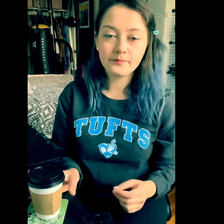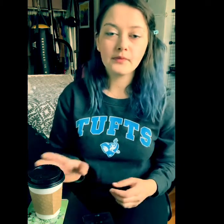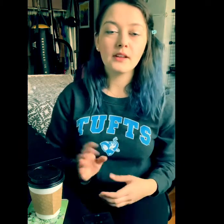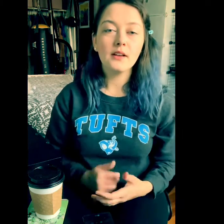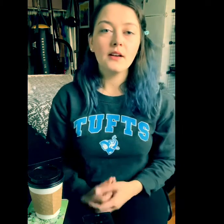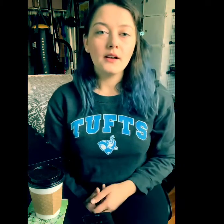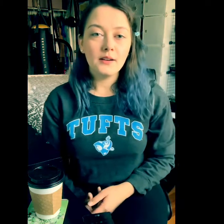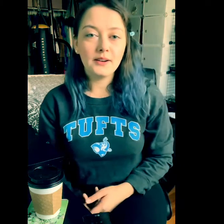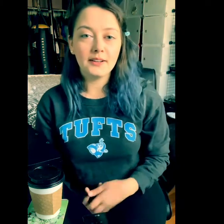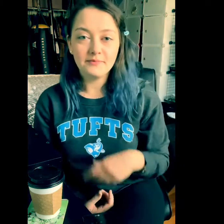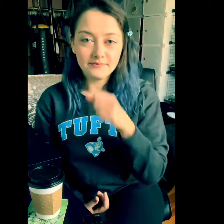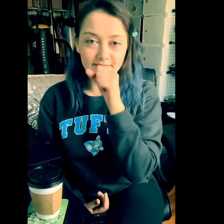all right